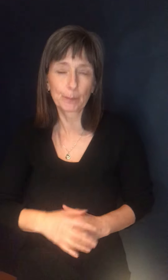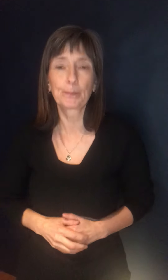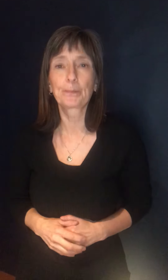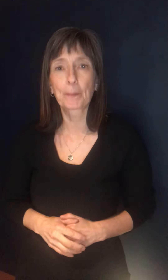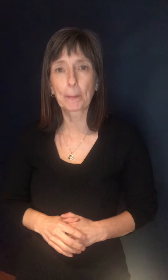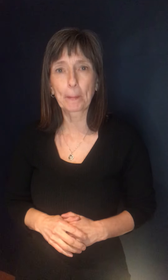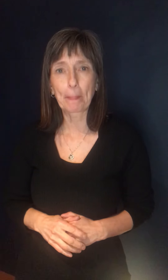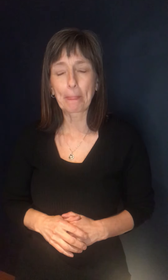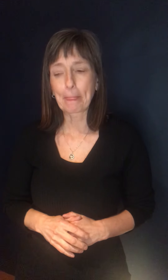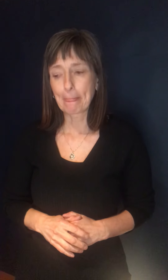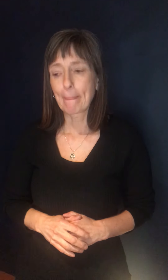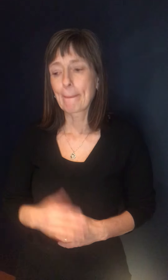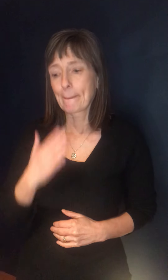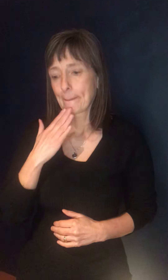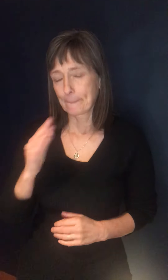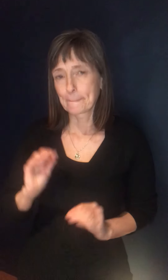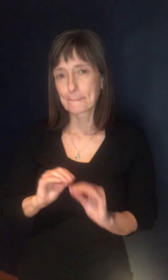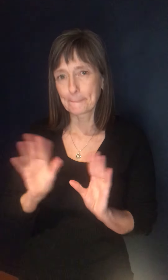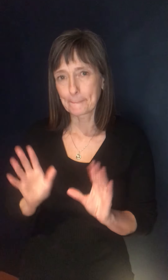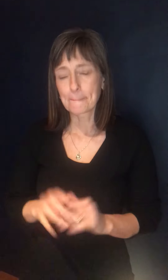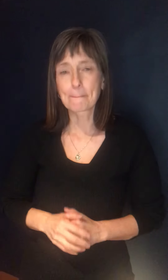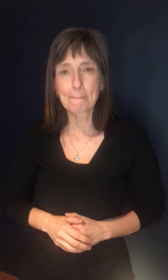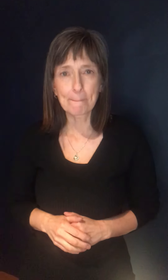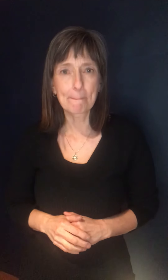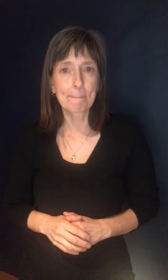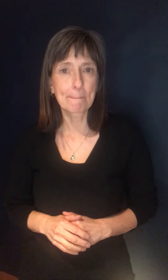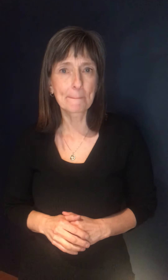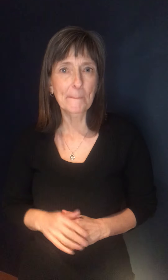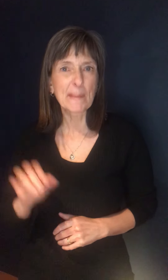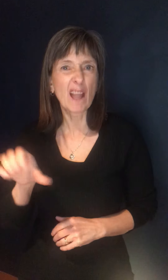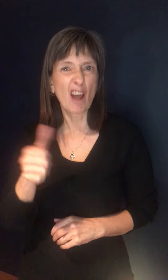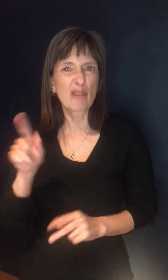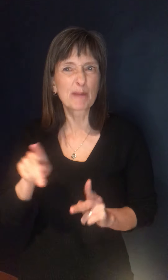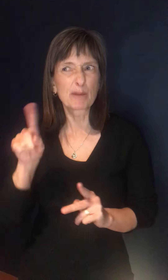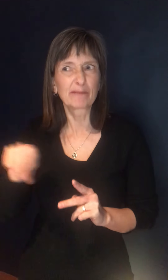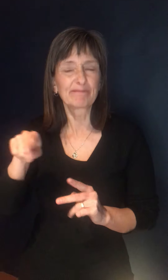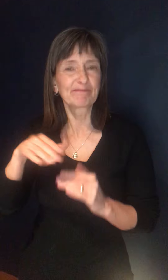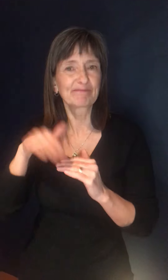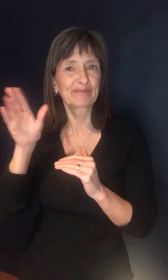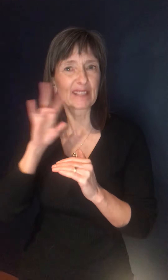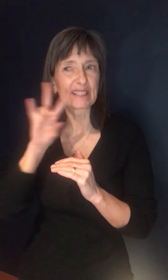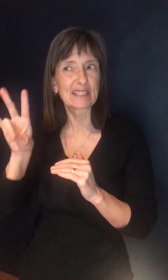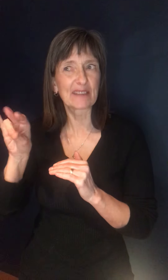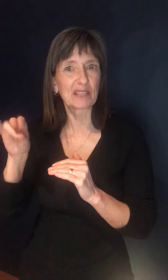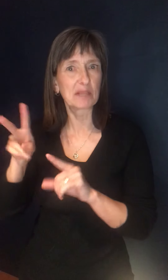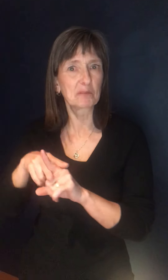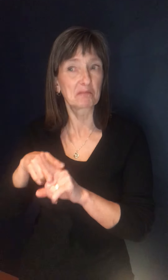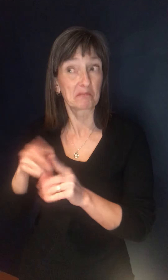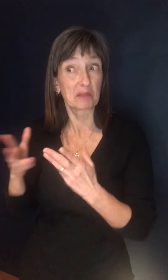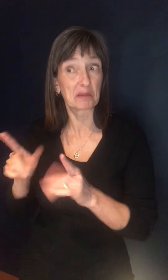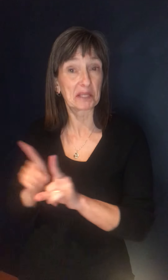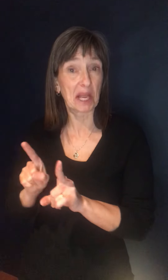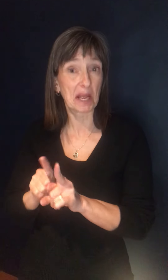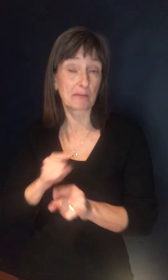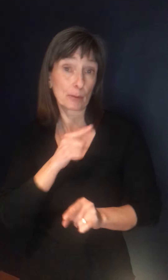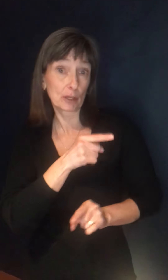Thank you. I that clarifies that for this particular case, but I think other people who are over 70 who cooked may have the same questions, so that's to clarify things to them.